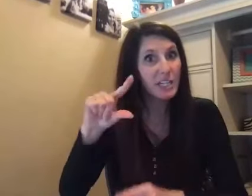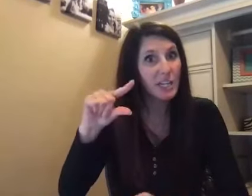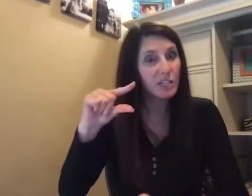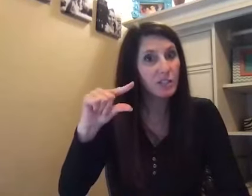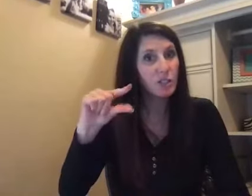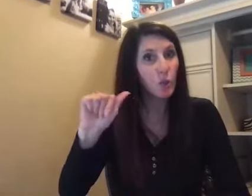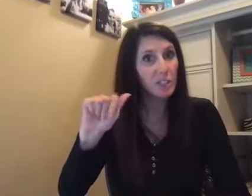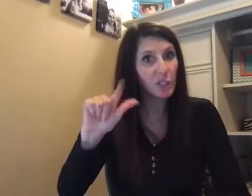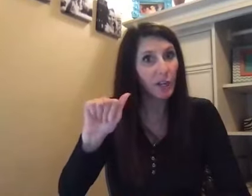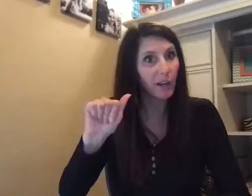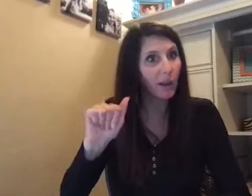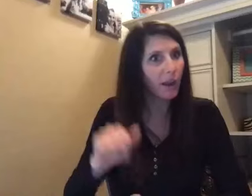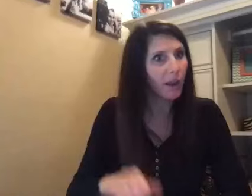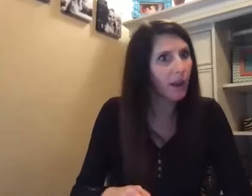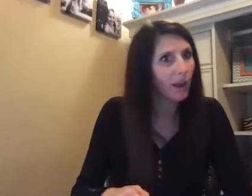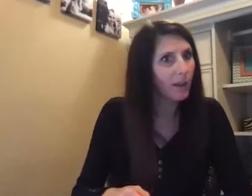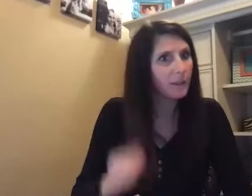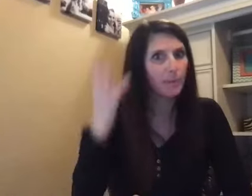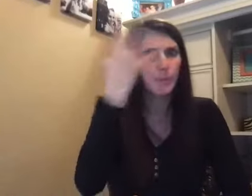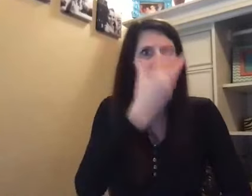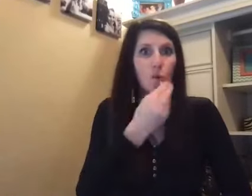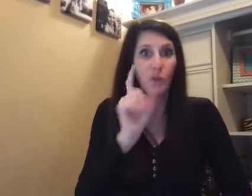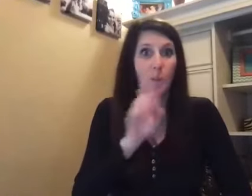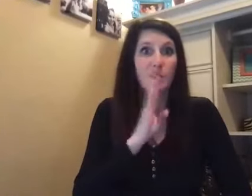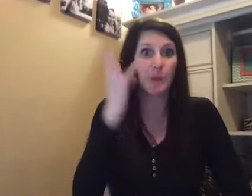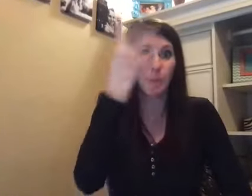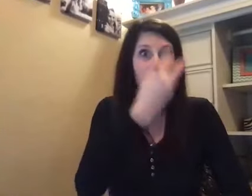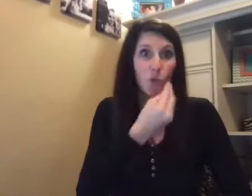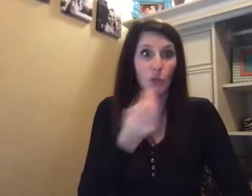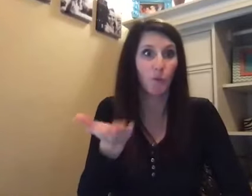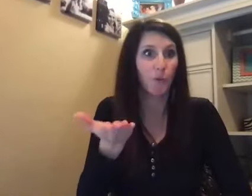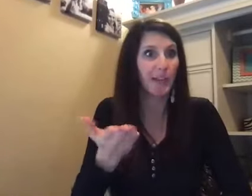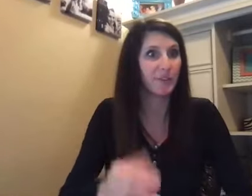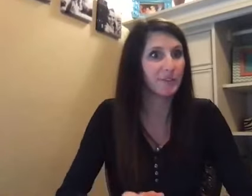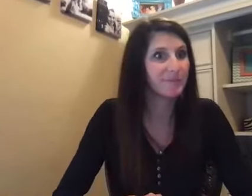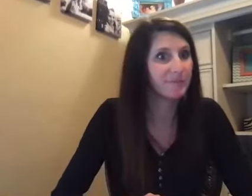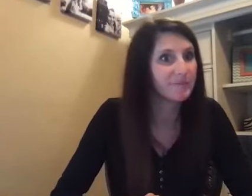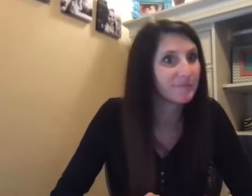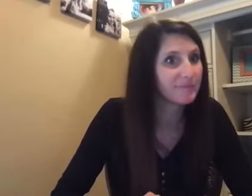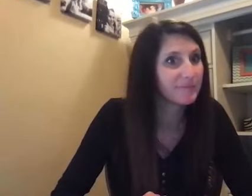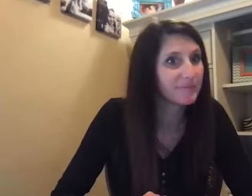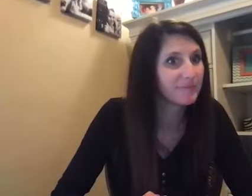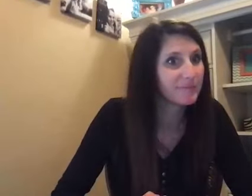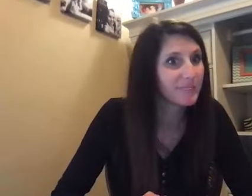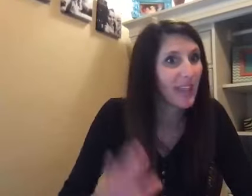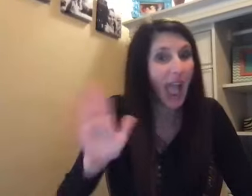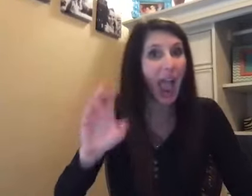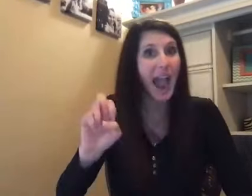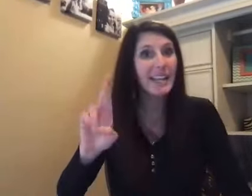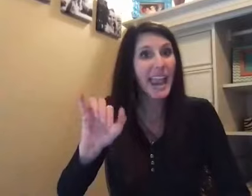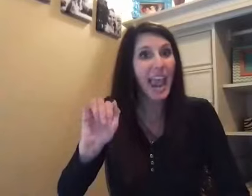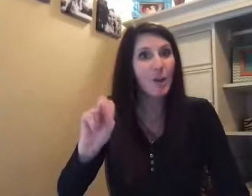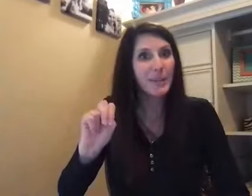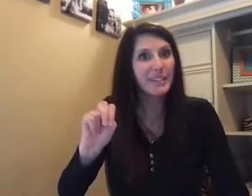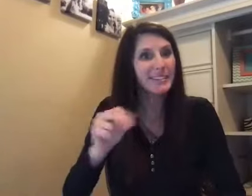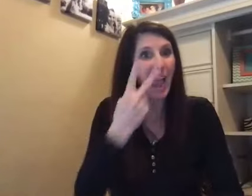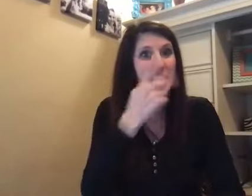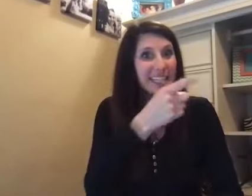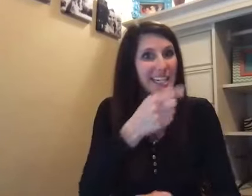Schrocher. Beautiful. It might be beautiful there. Hi Erin. I see